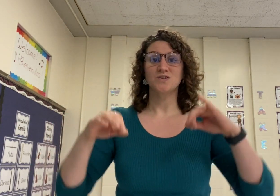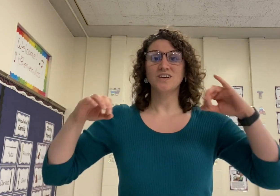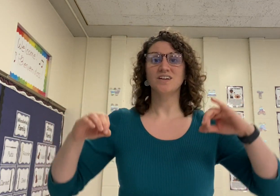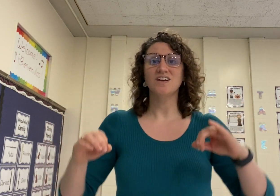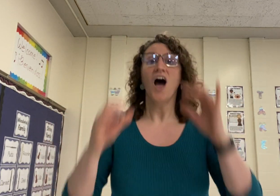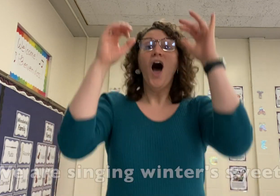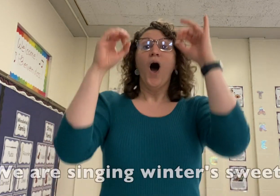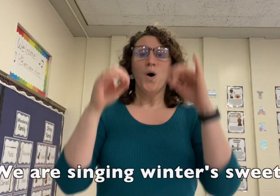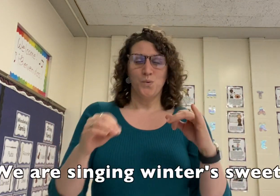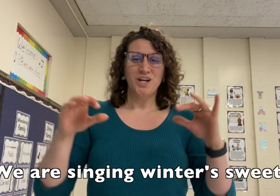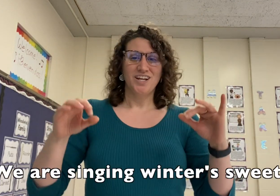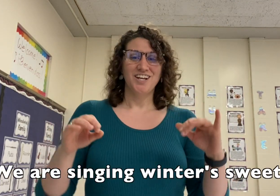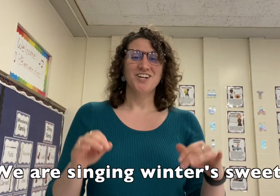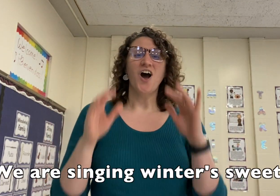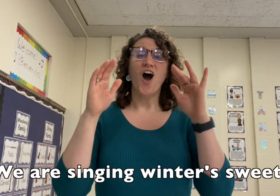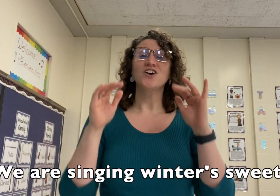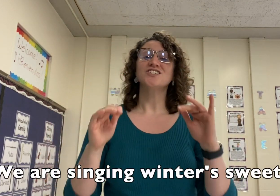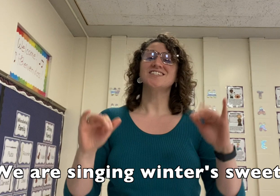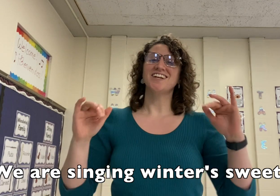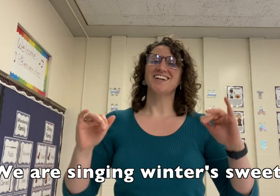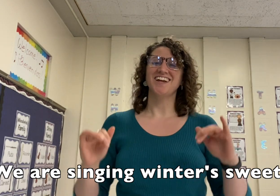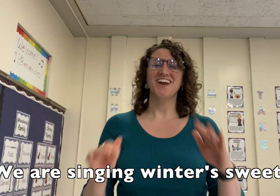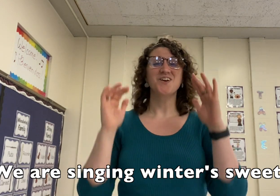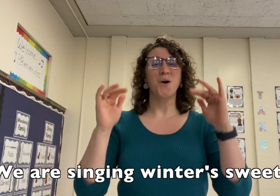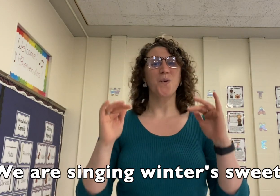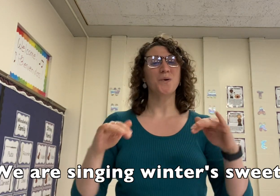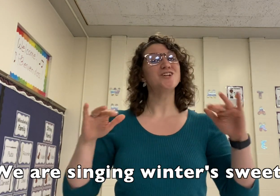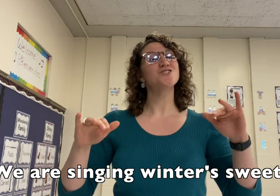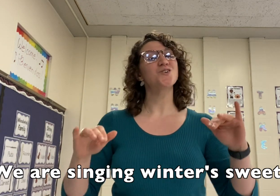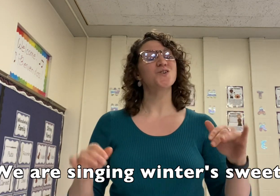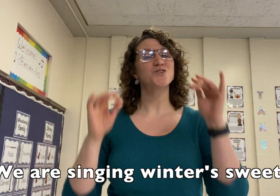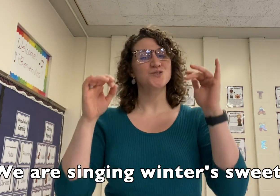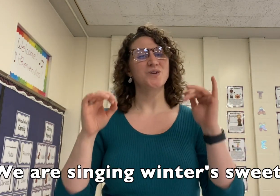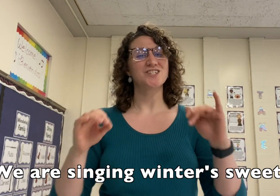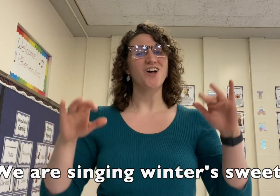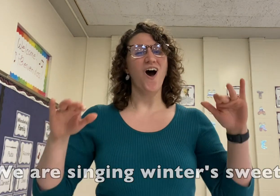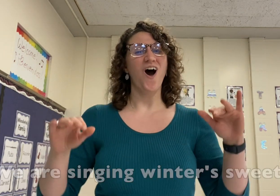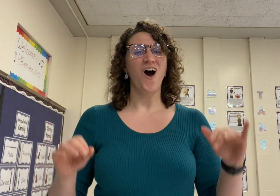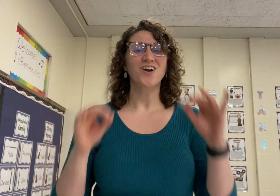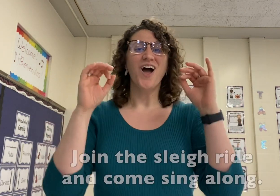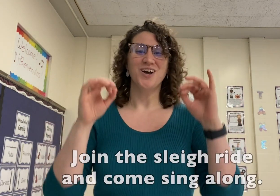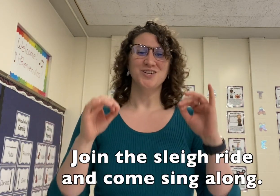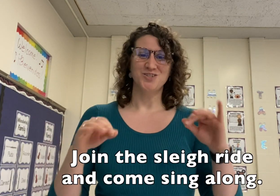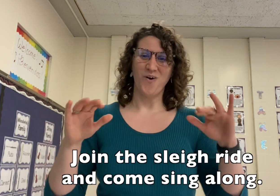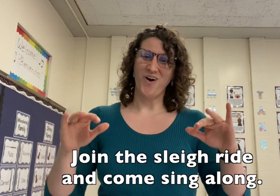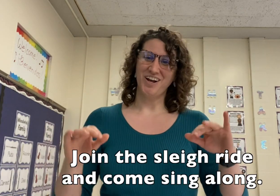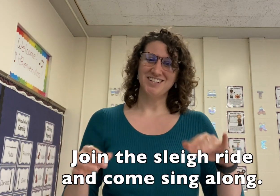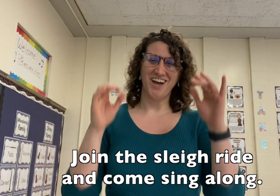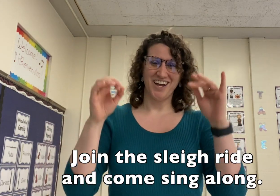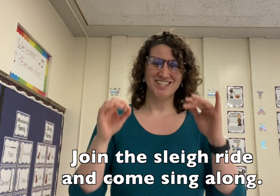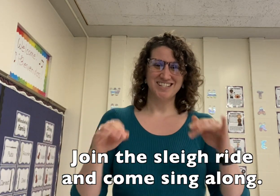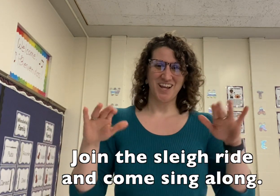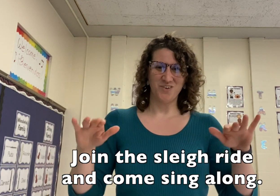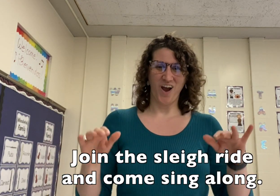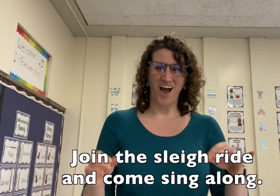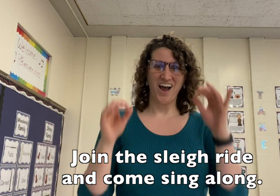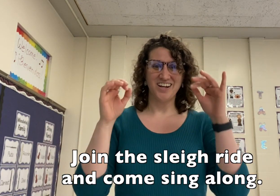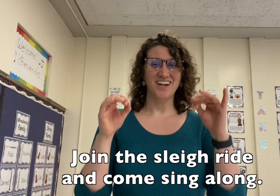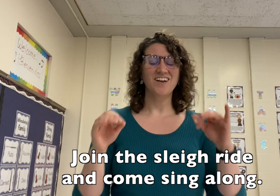We are singing winter's sweet song, join the sleigh ride and